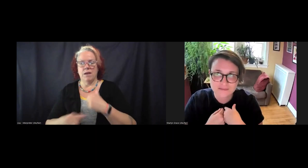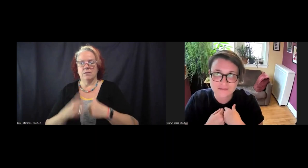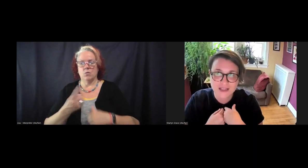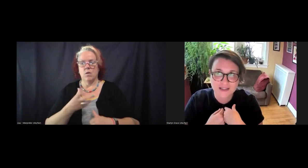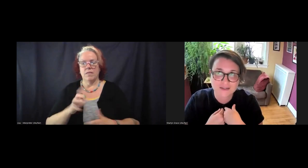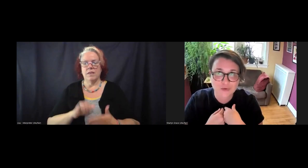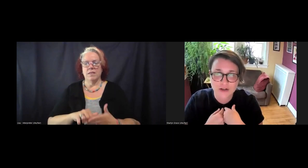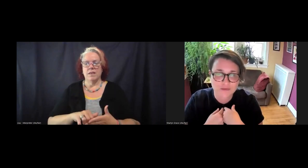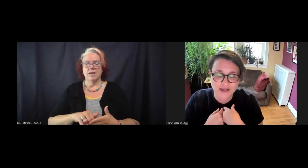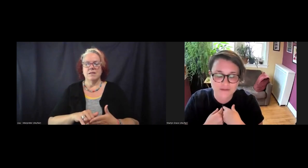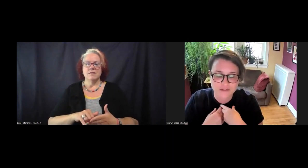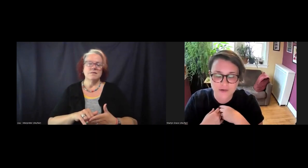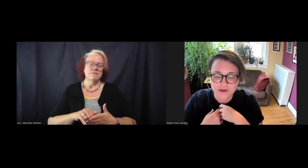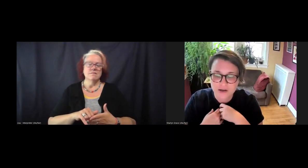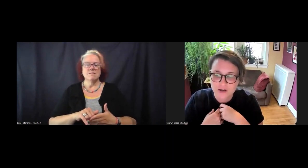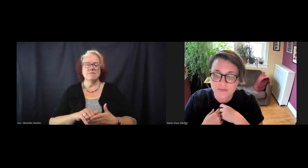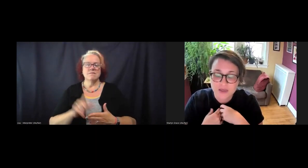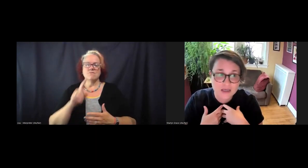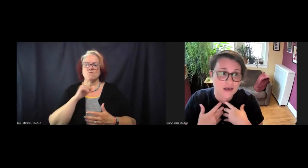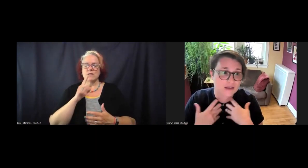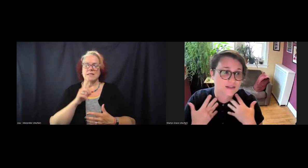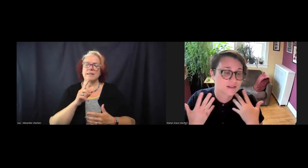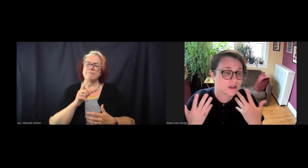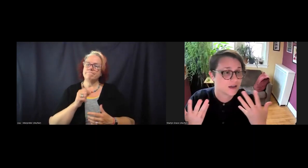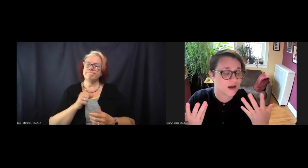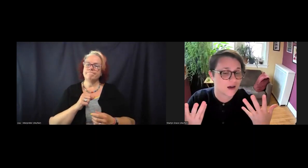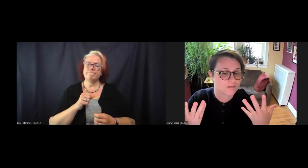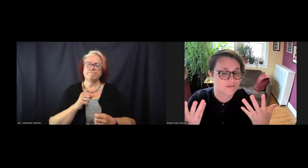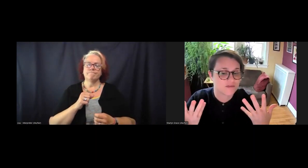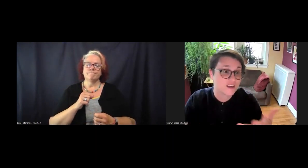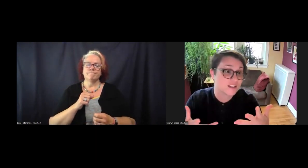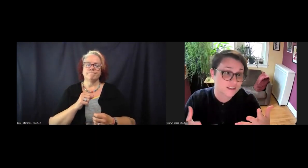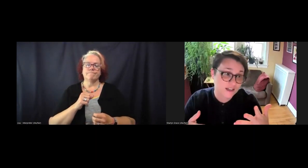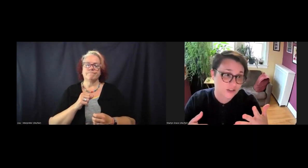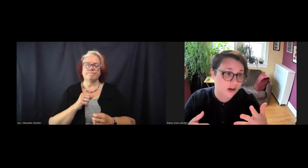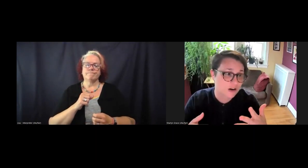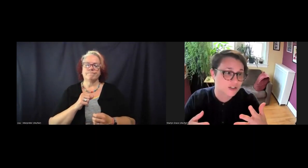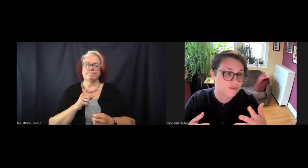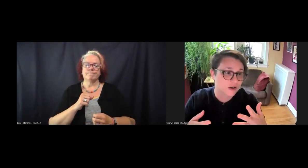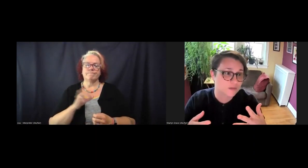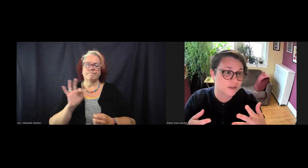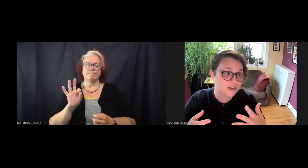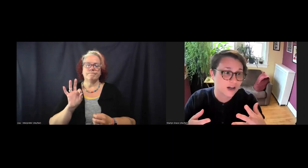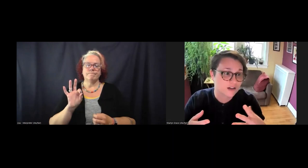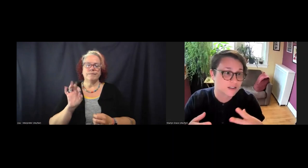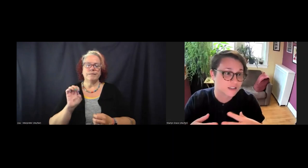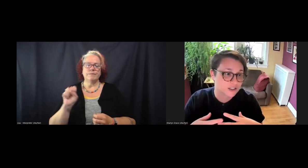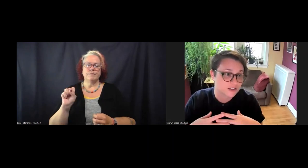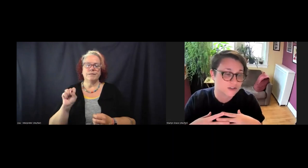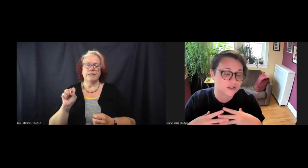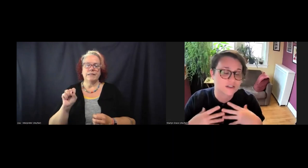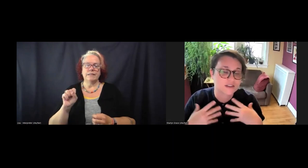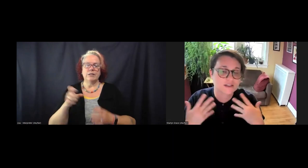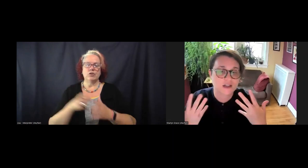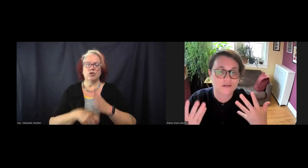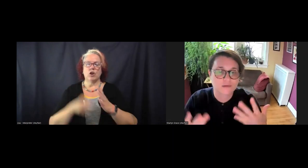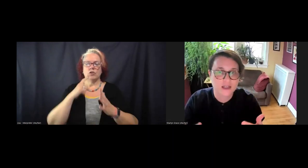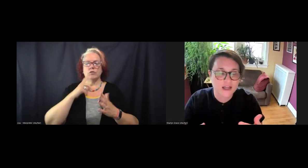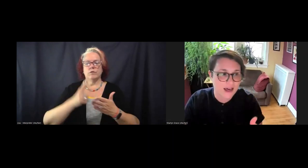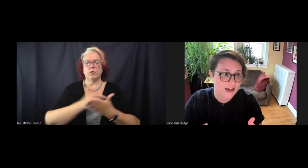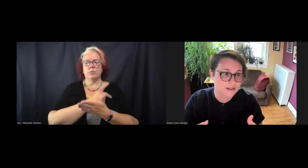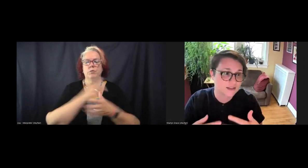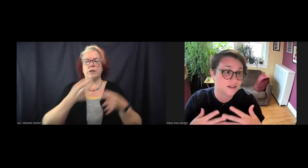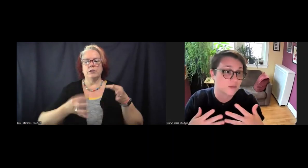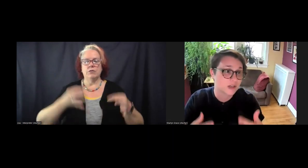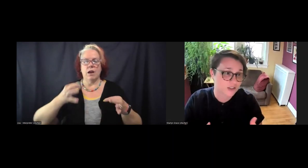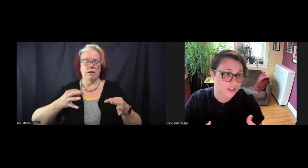is front of mind for me is, um, fees that get charged for pre-trial conditions or services. If